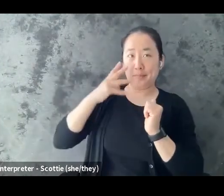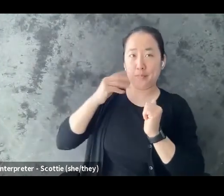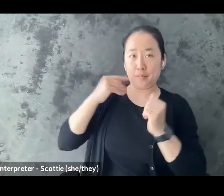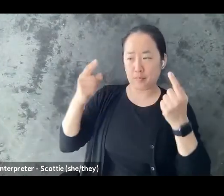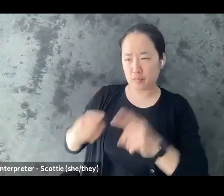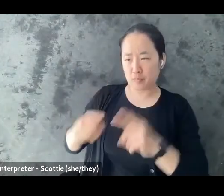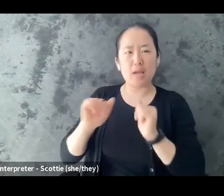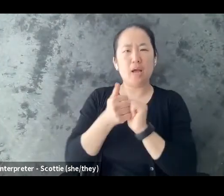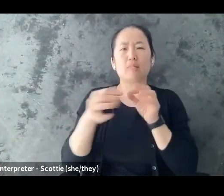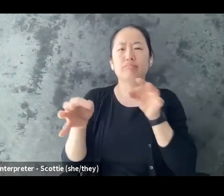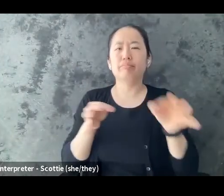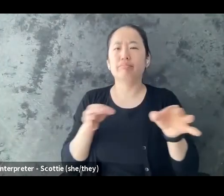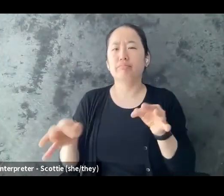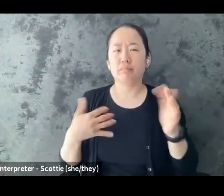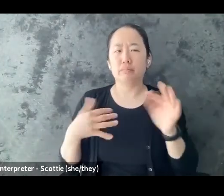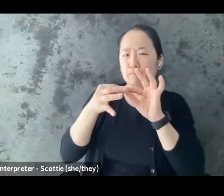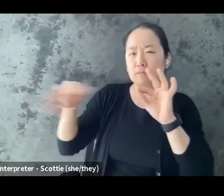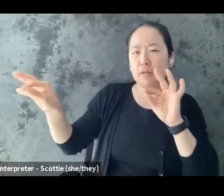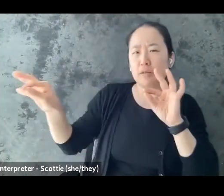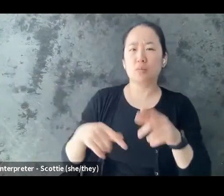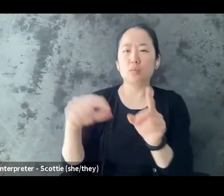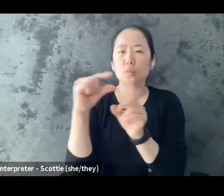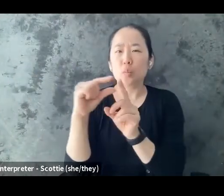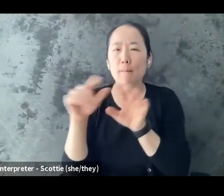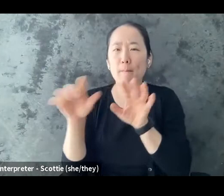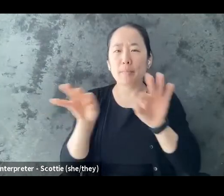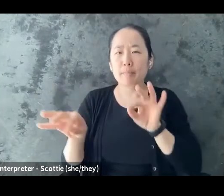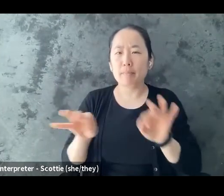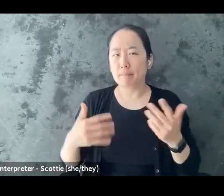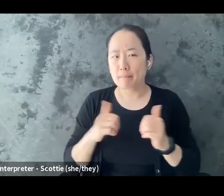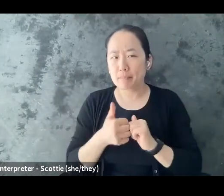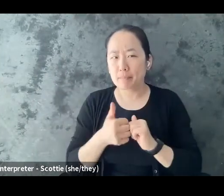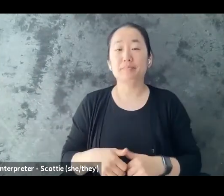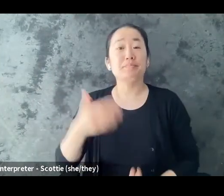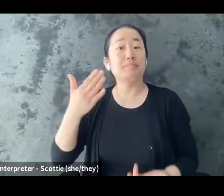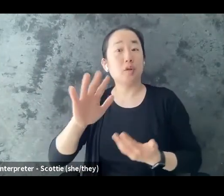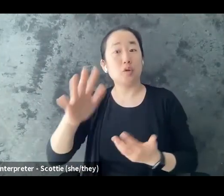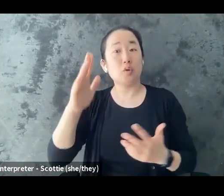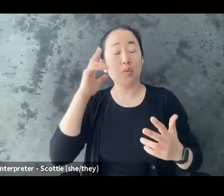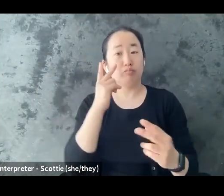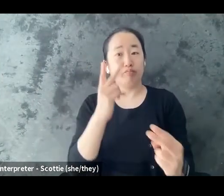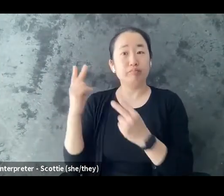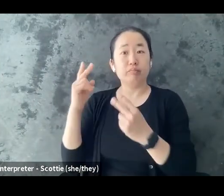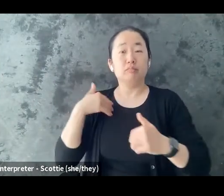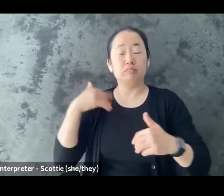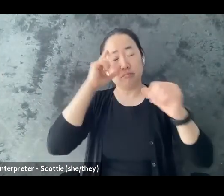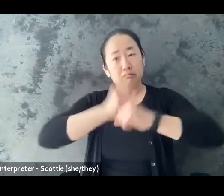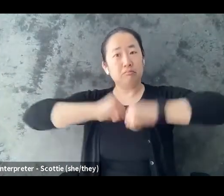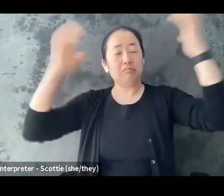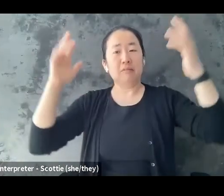of people have different memories in different ways maybe it's just very visual you can remember exactly what happened maybe it's certain